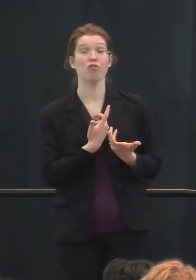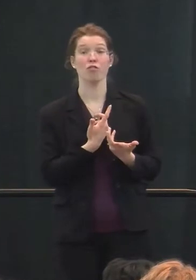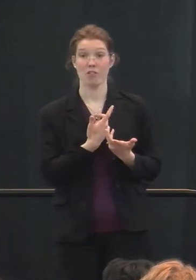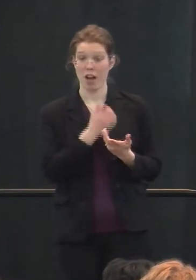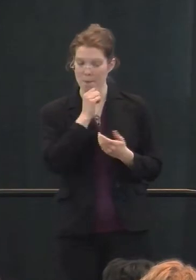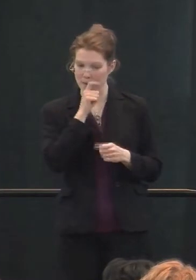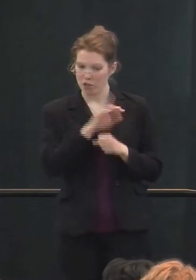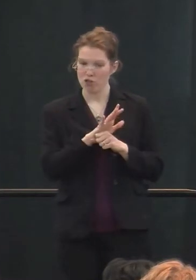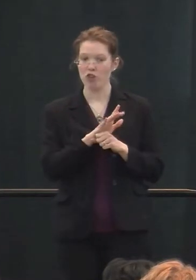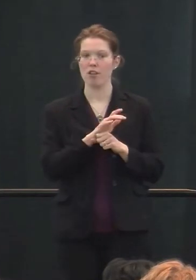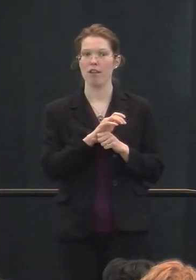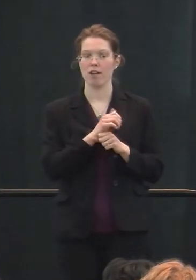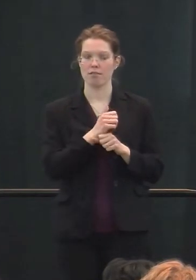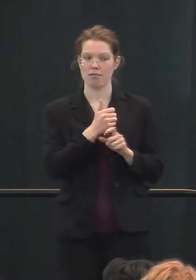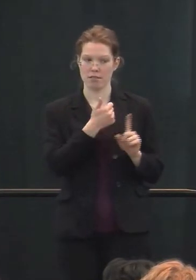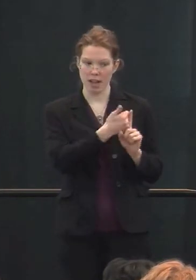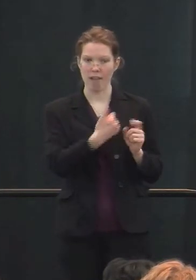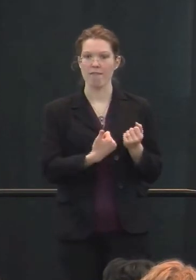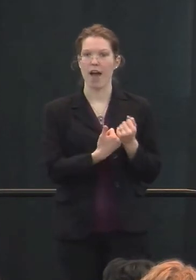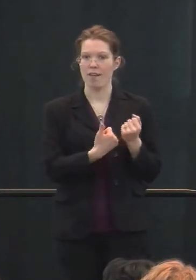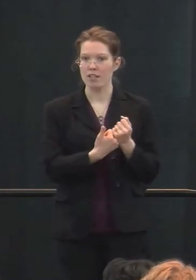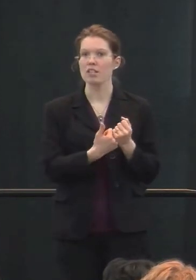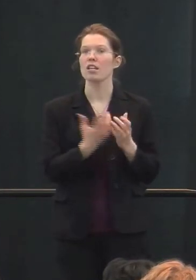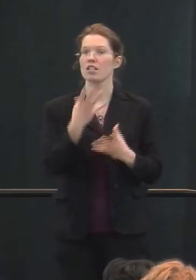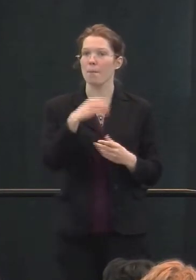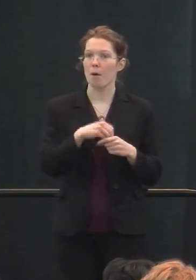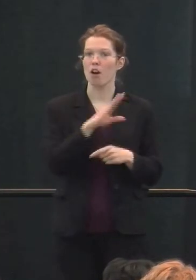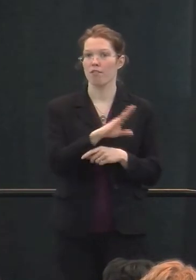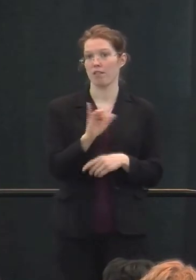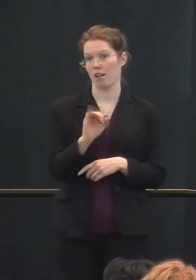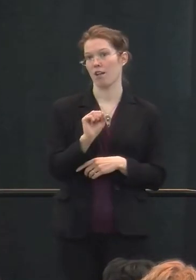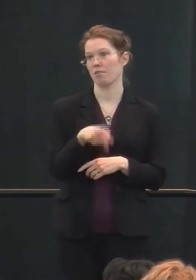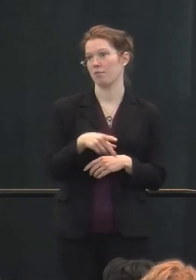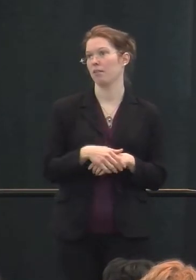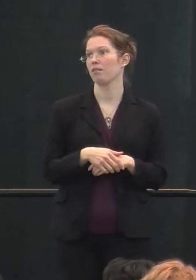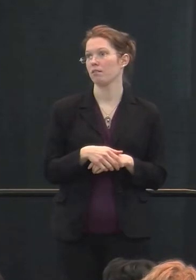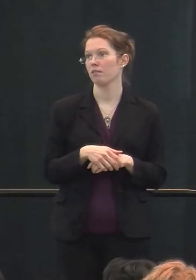am going to make sure that self-advocacy is a part of Jeffrey's ISP.